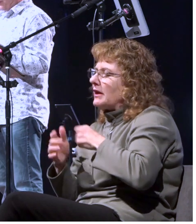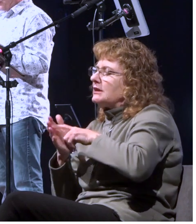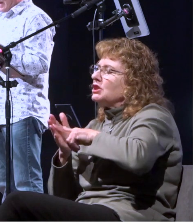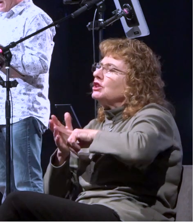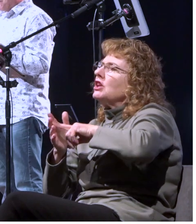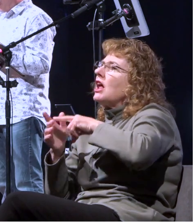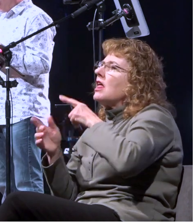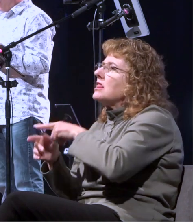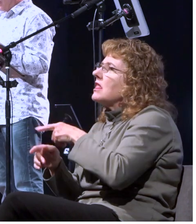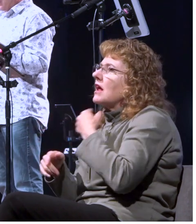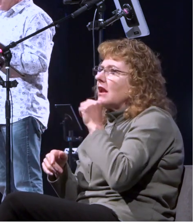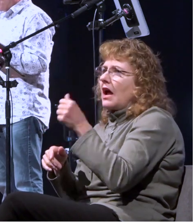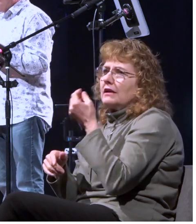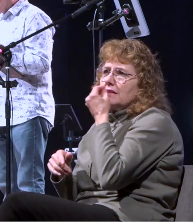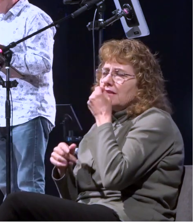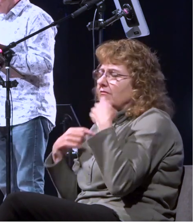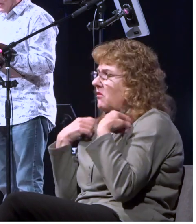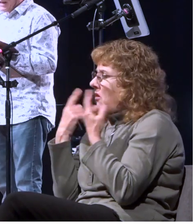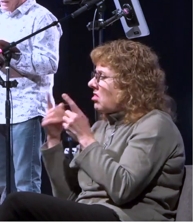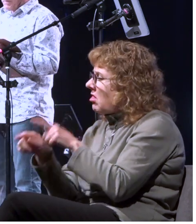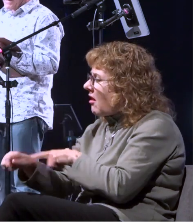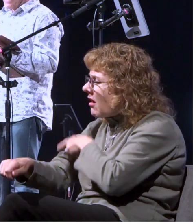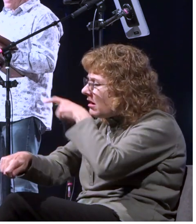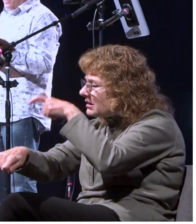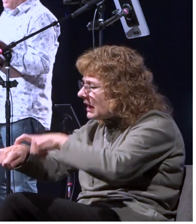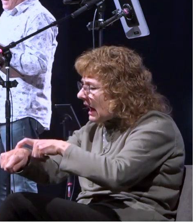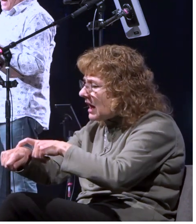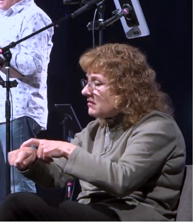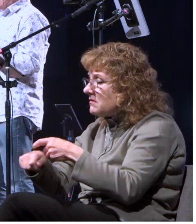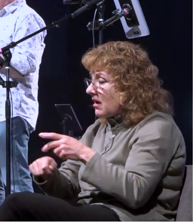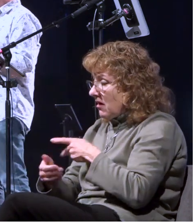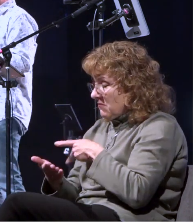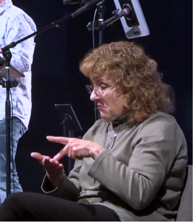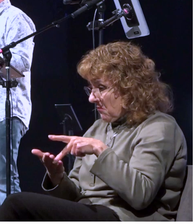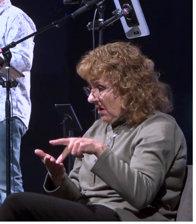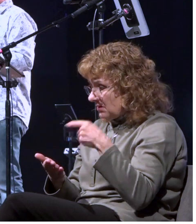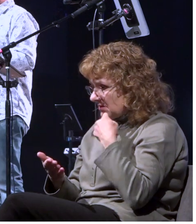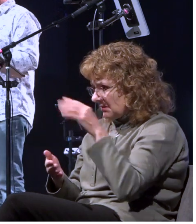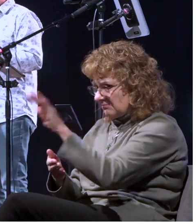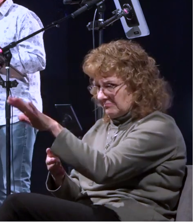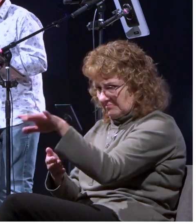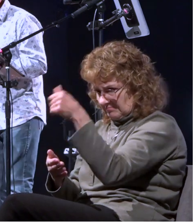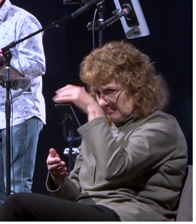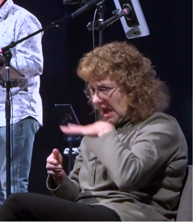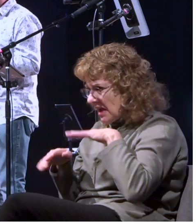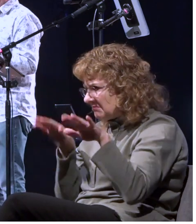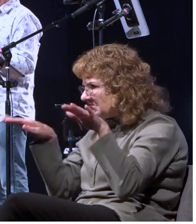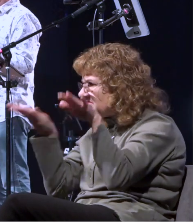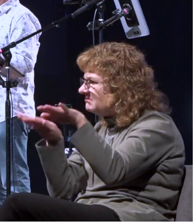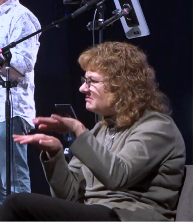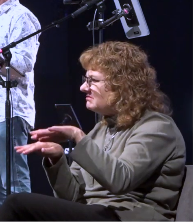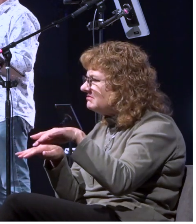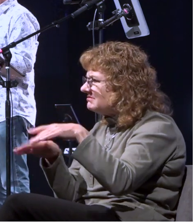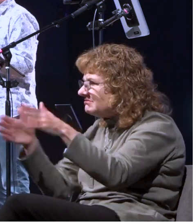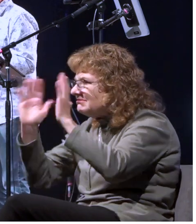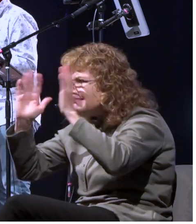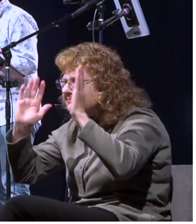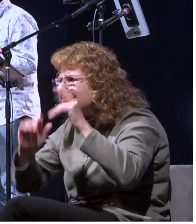food then paul stood in the midst of them and he said men you should have listened to me and not have